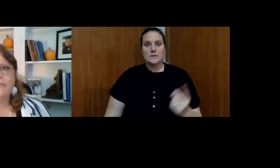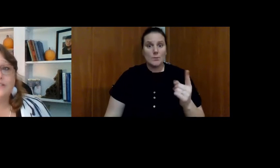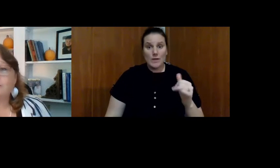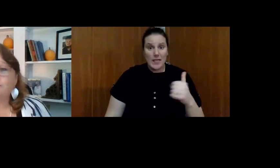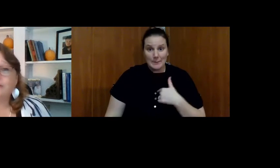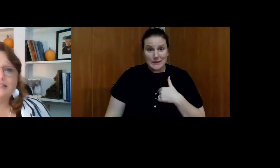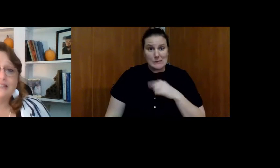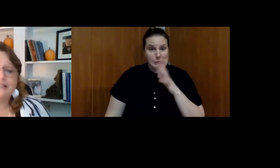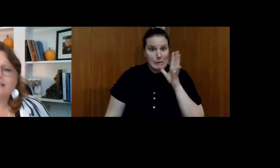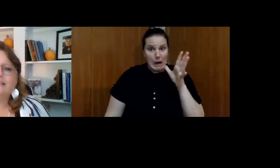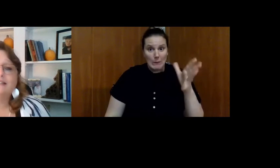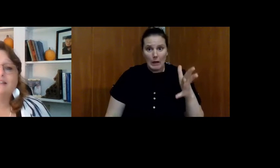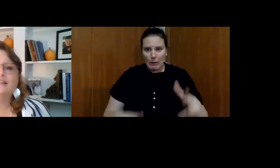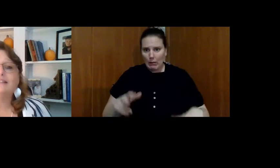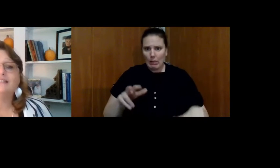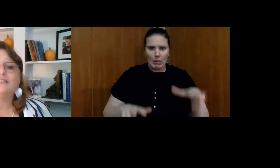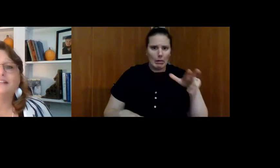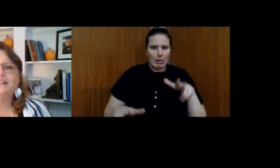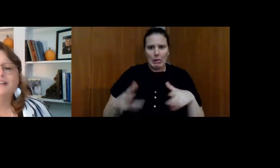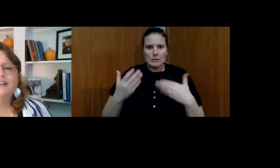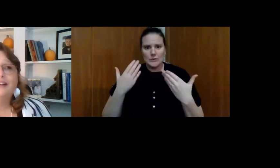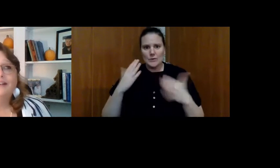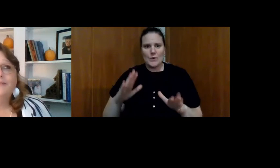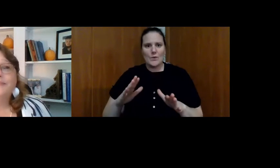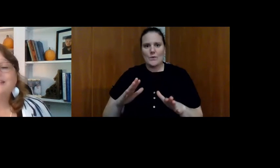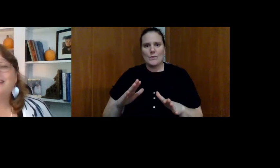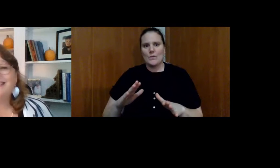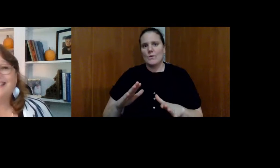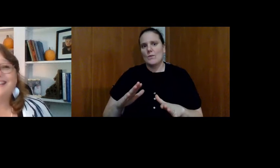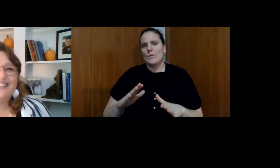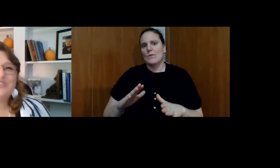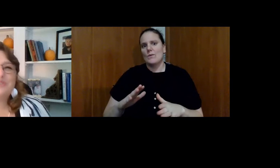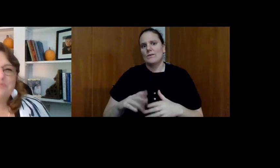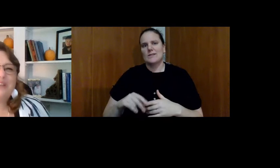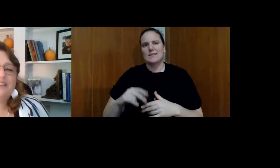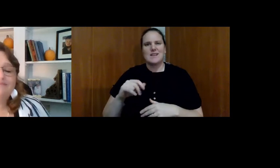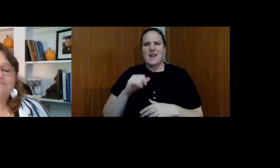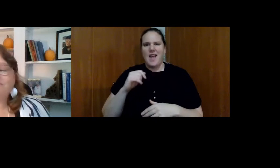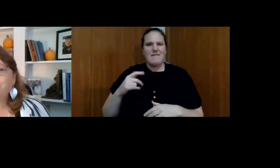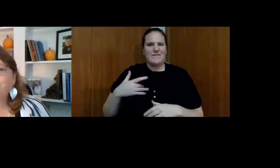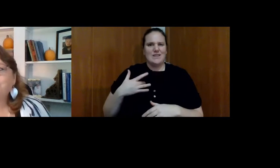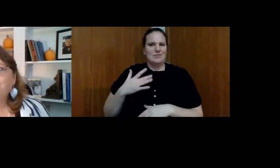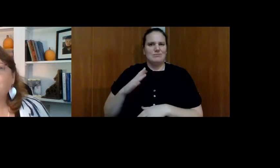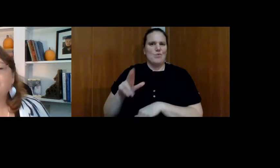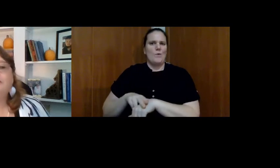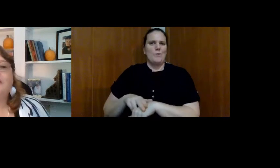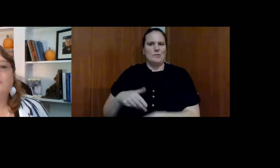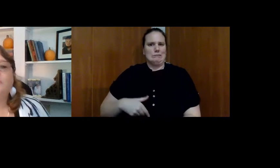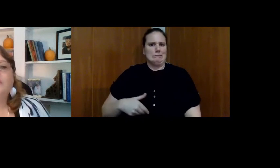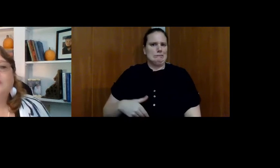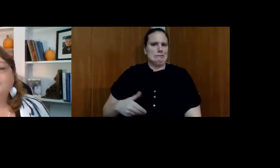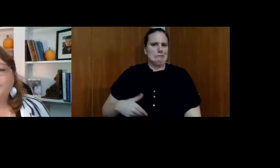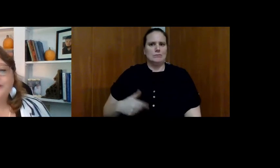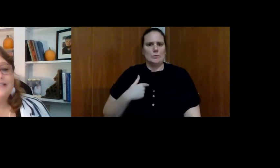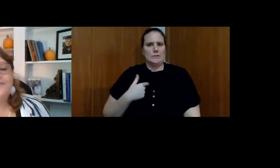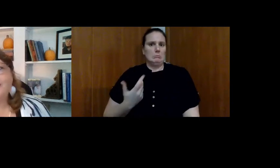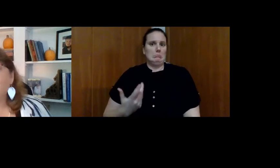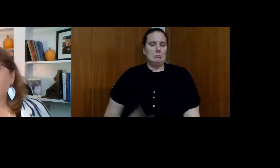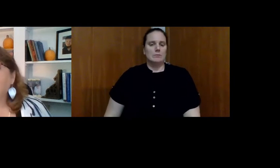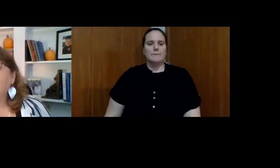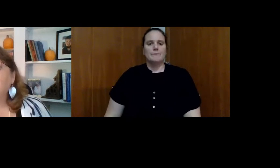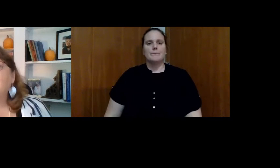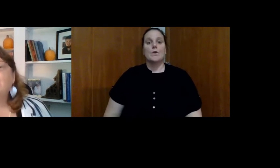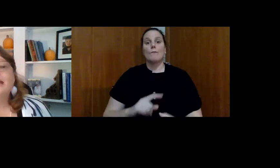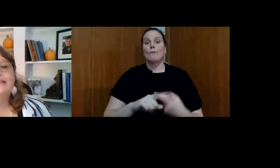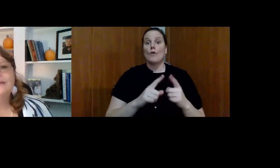me, a grandma just really doesn't necessarily. It's not second nature to me. So, friends and